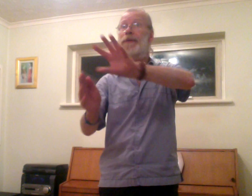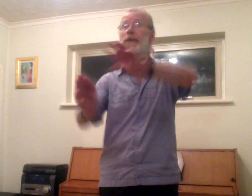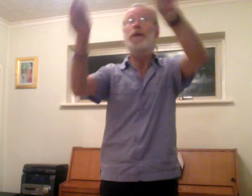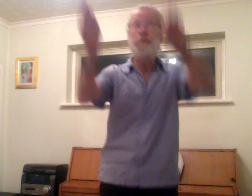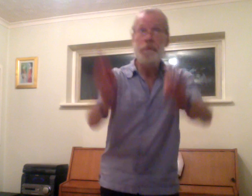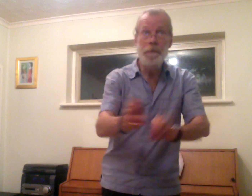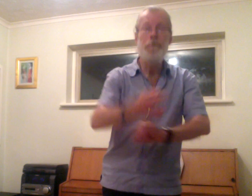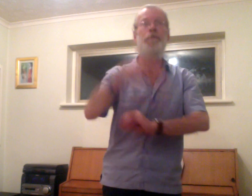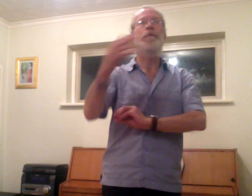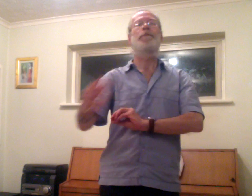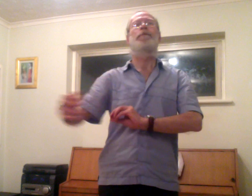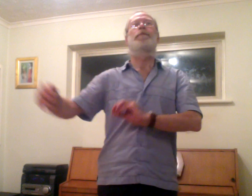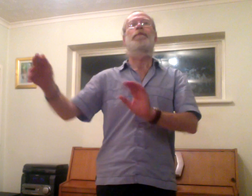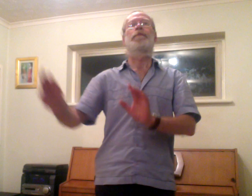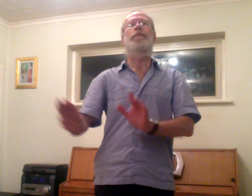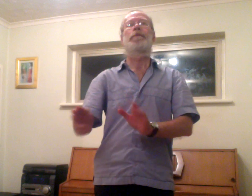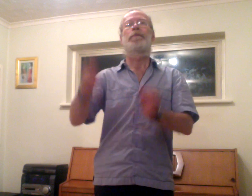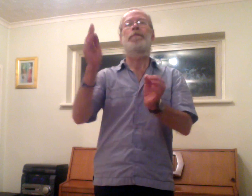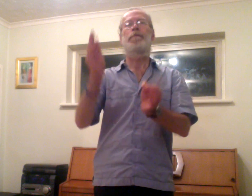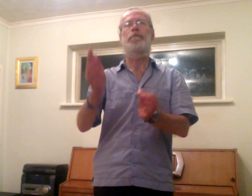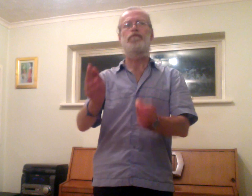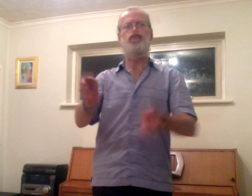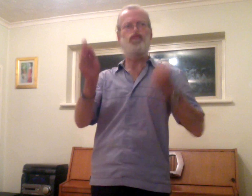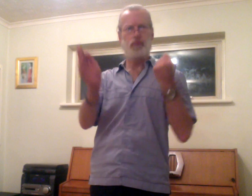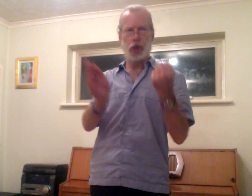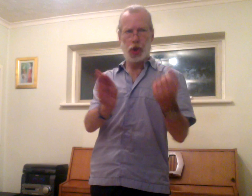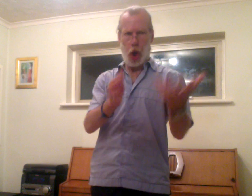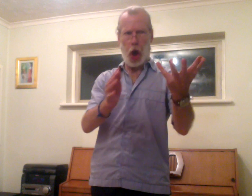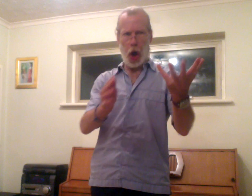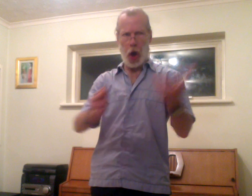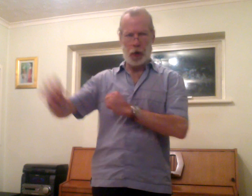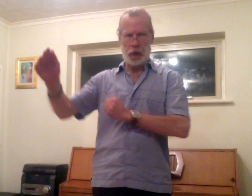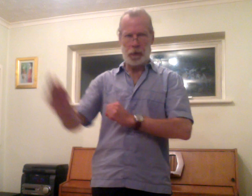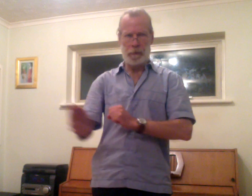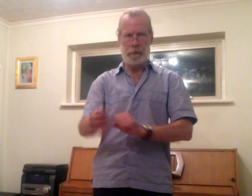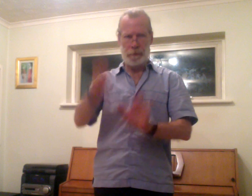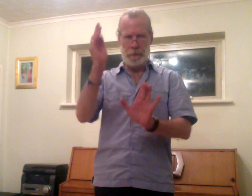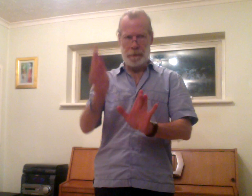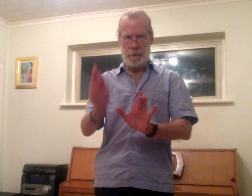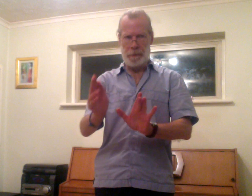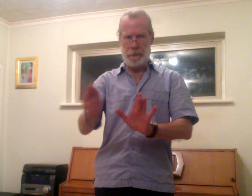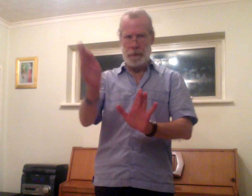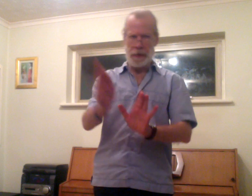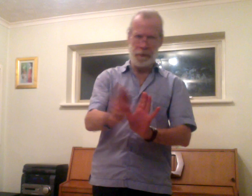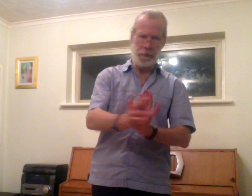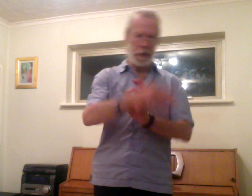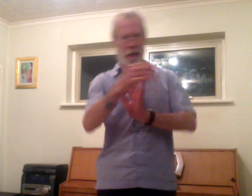The time for healing wounds has come Godless Africa